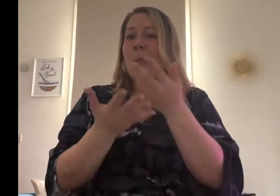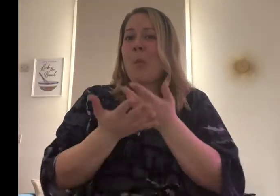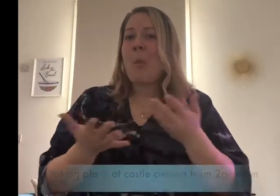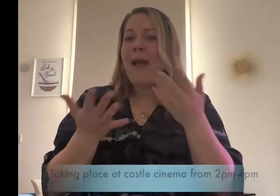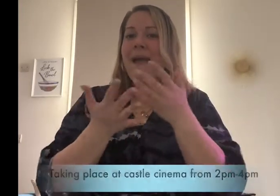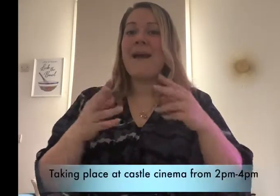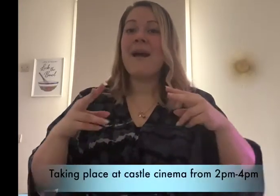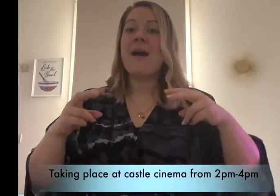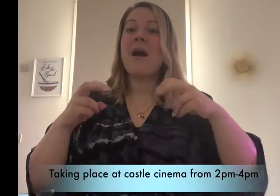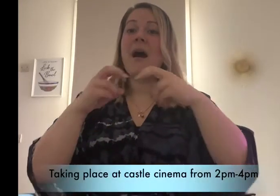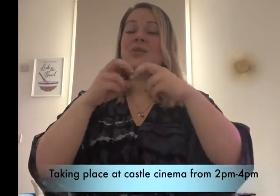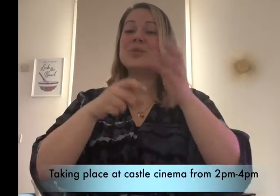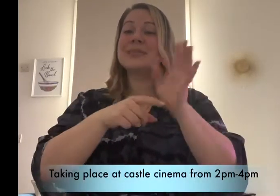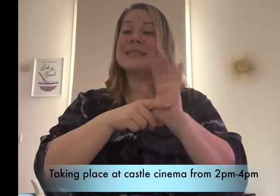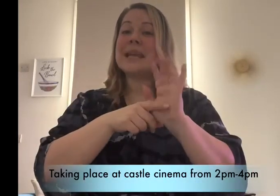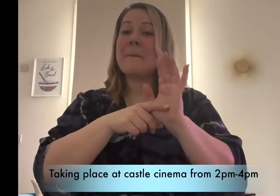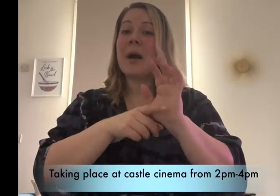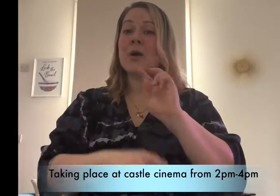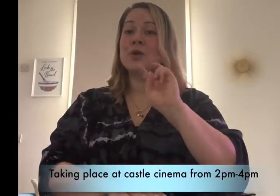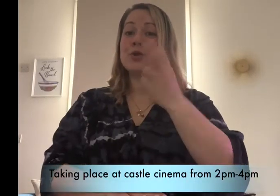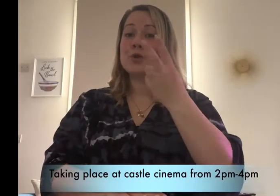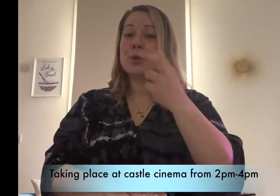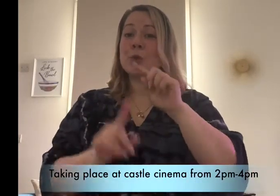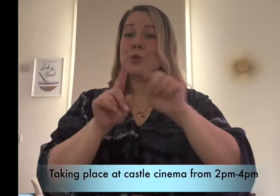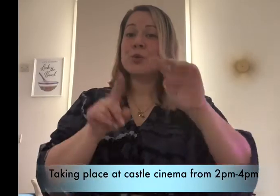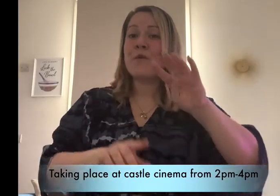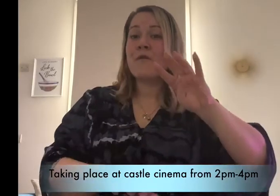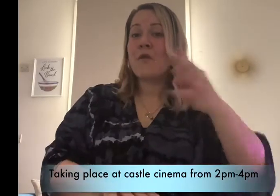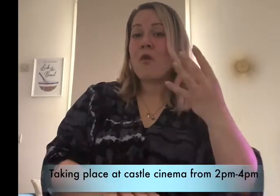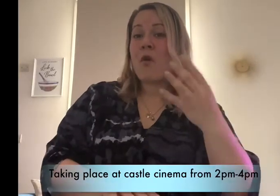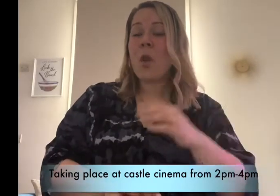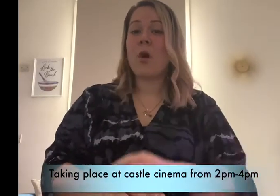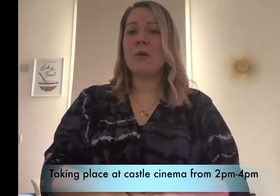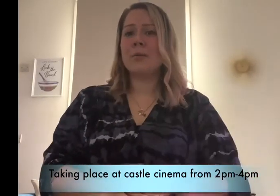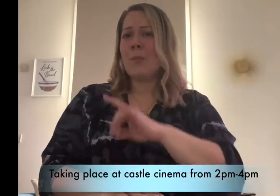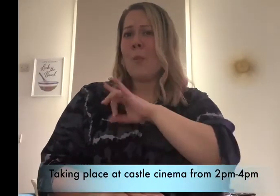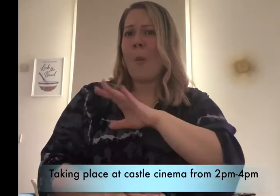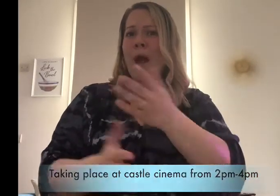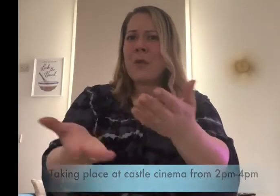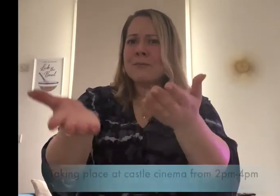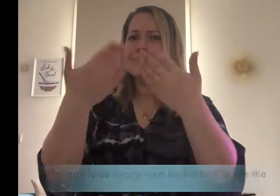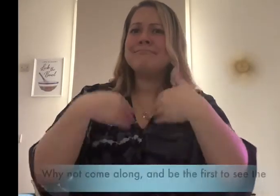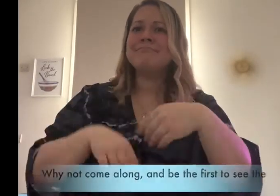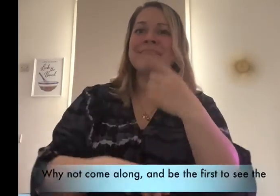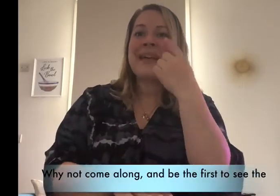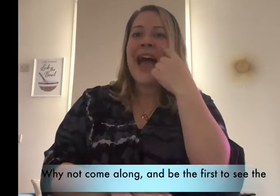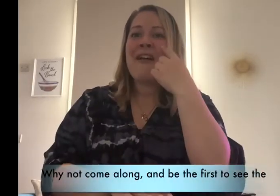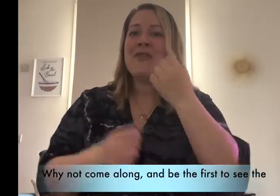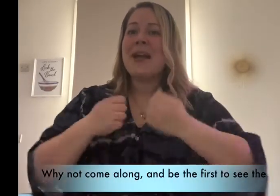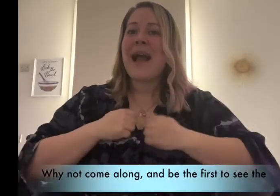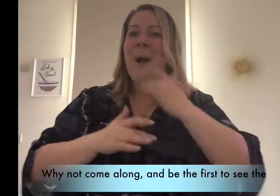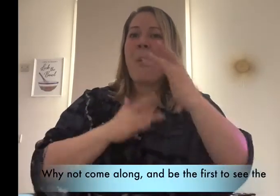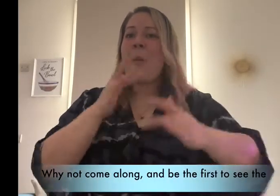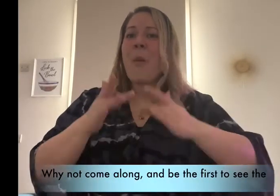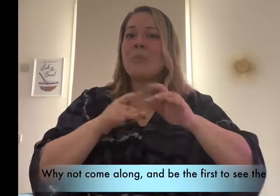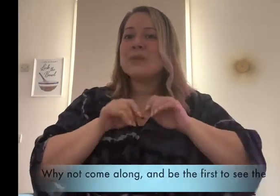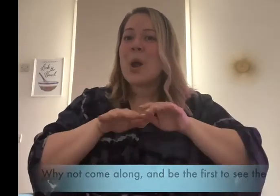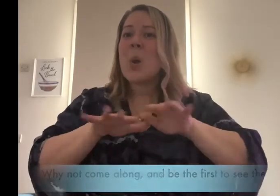Taking place at Castle Cinema from 2 to 4pm. Why not come along and be the first to see the